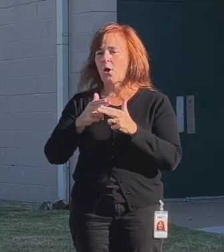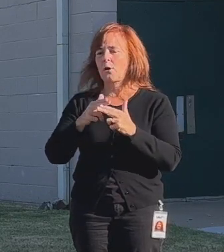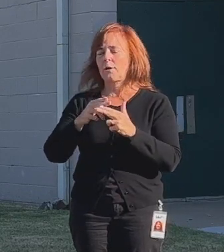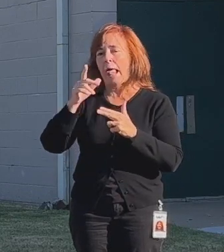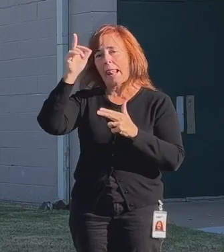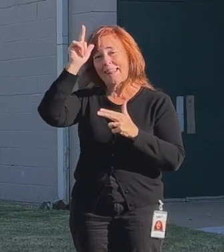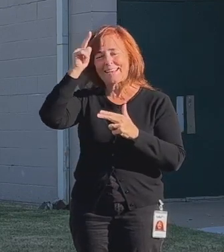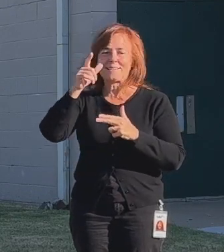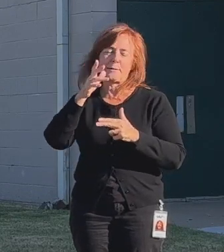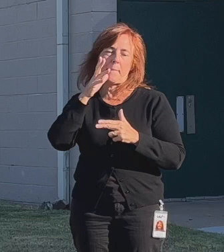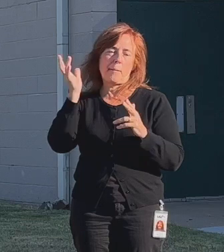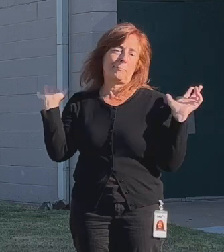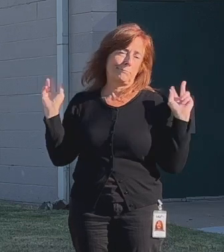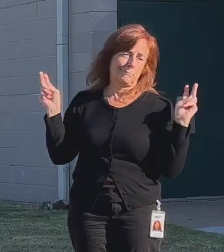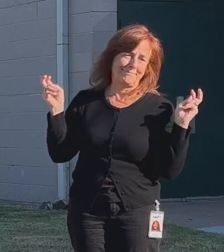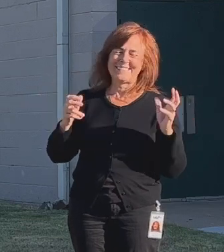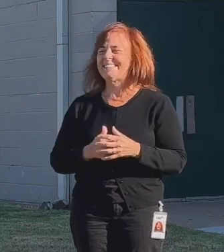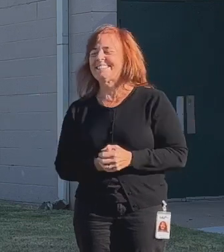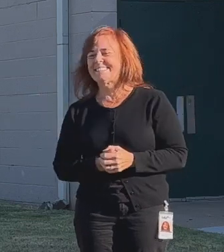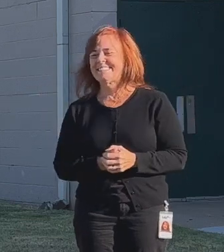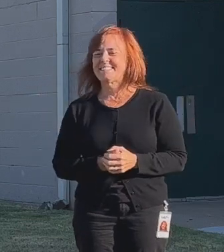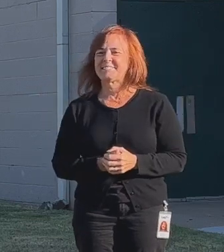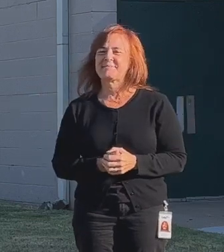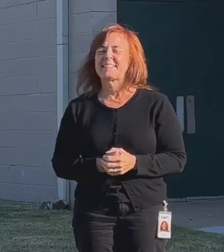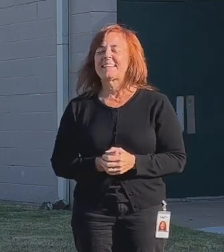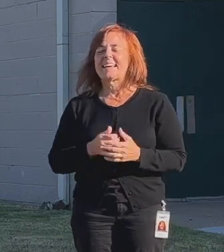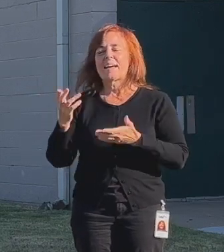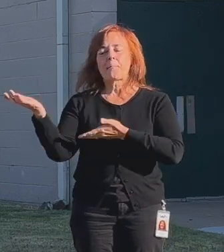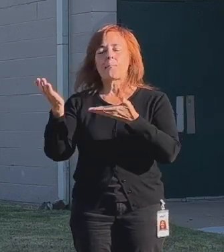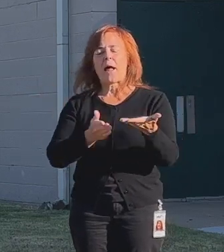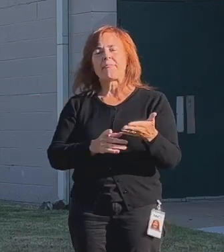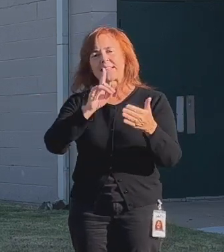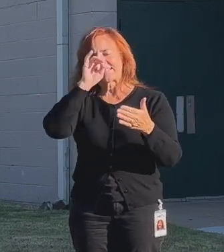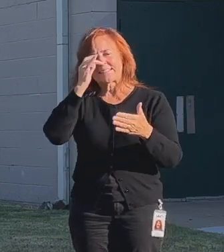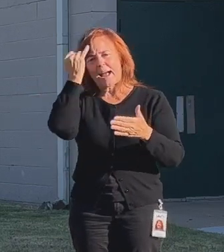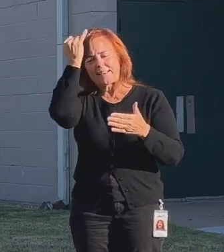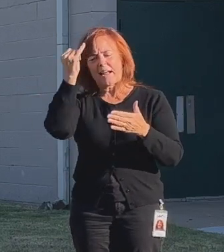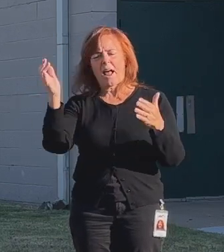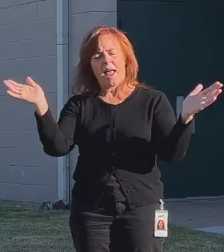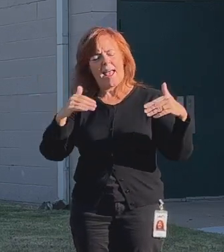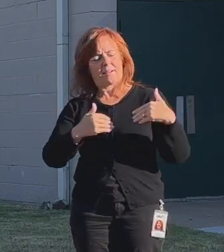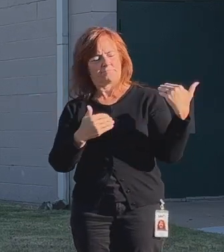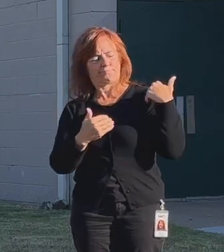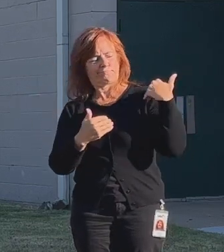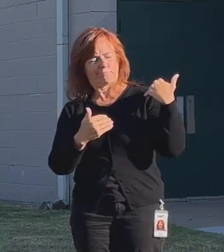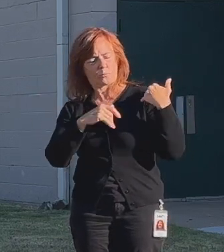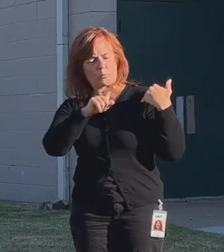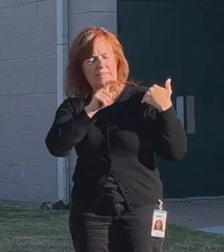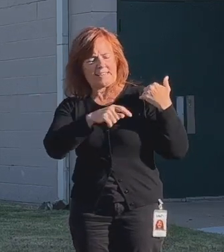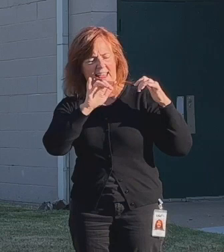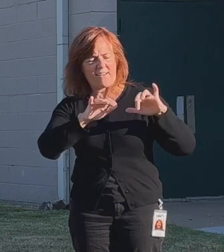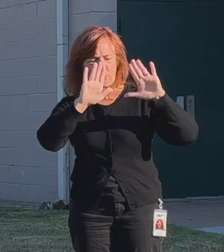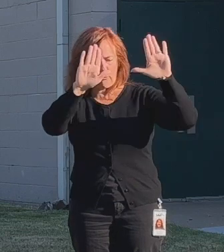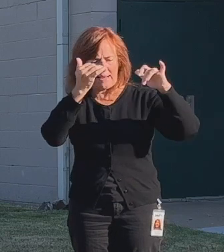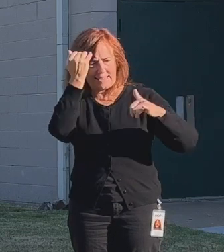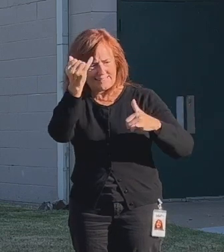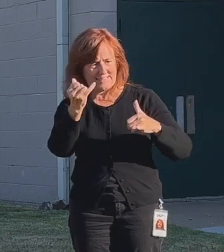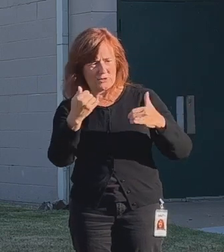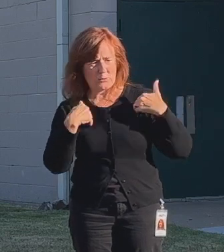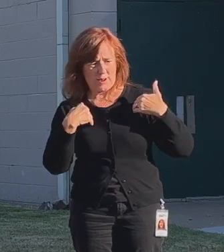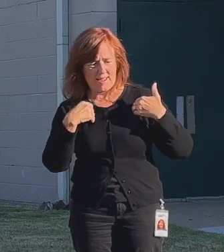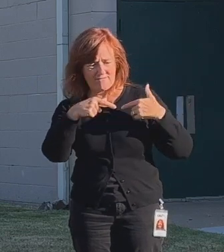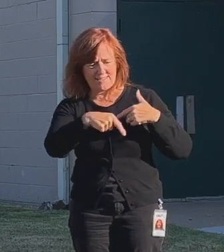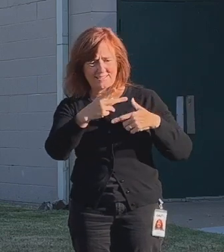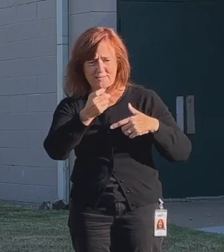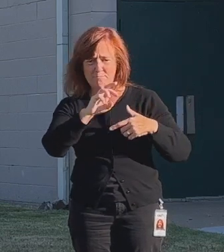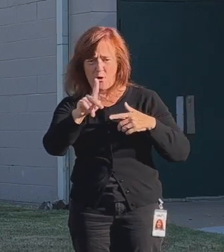Lincoln's mom, who brought this idea up to me and told me about how great it would be to